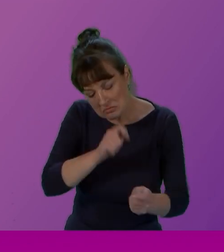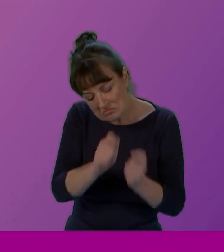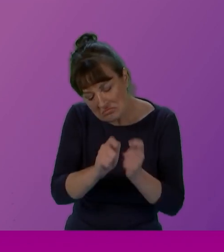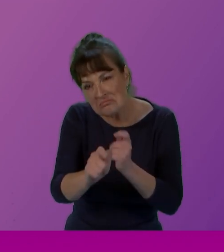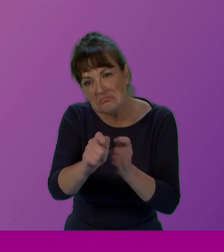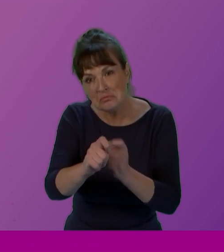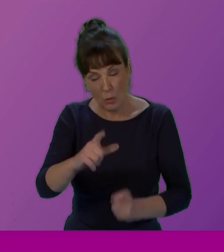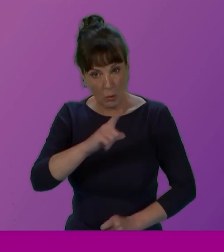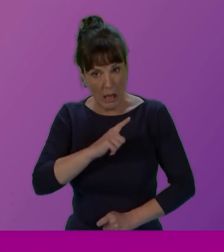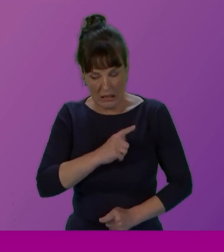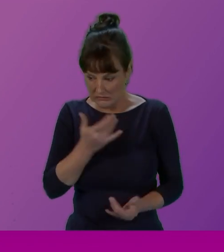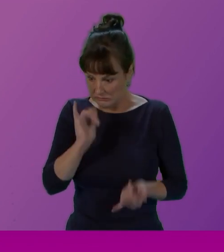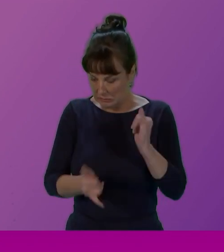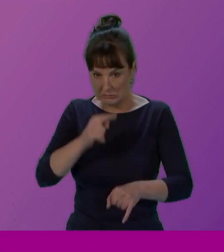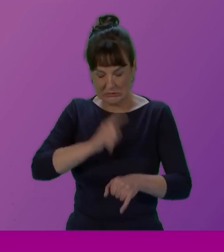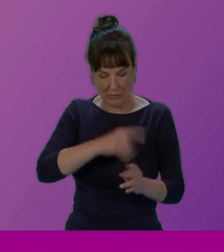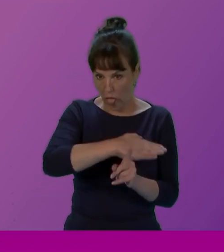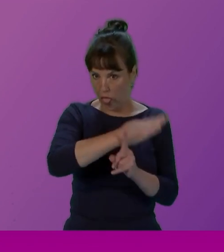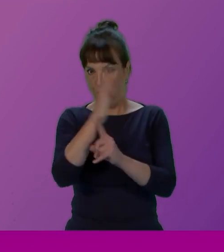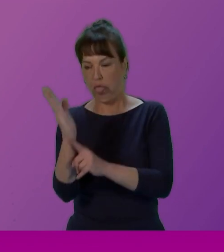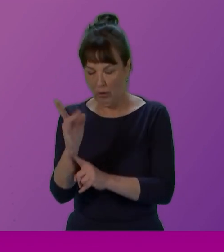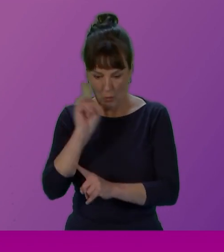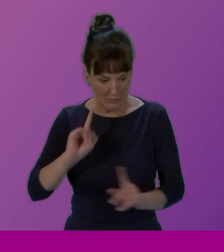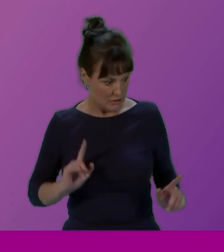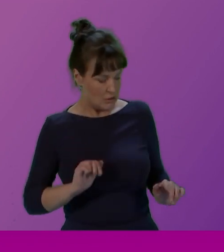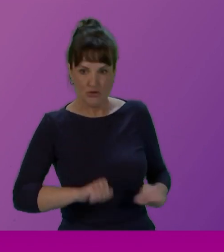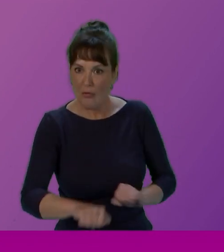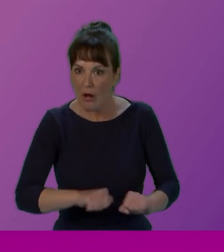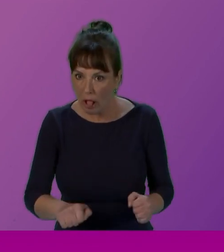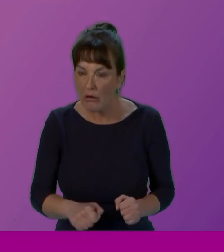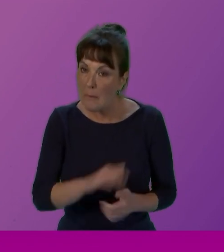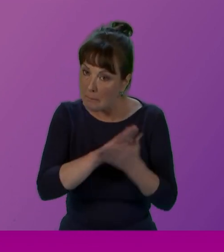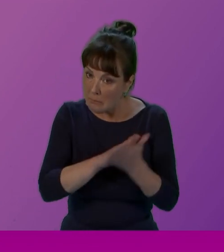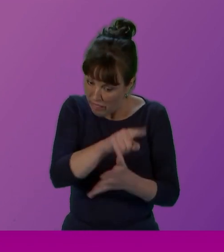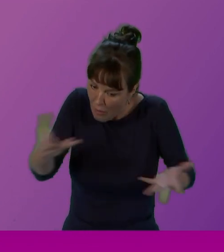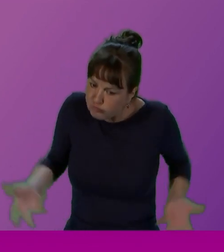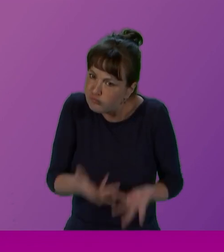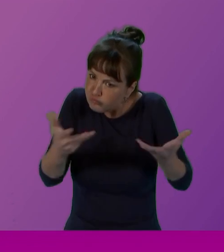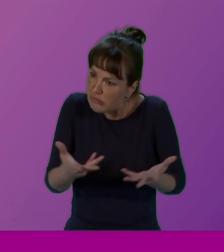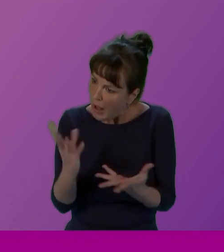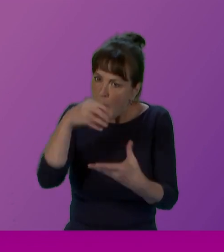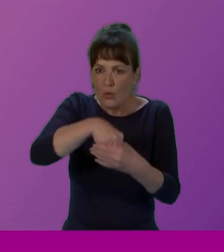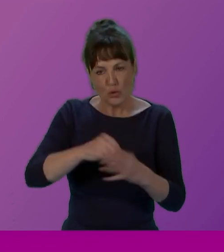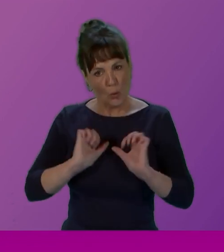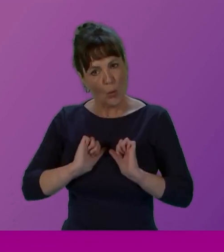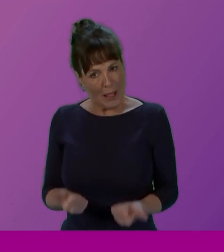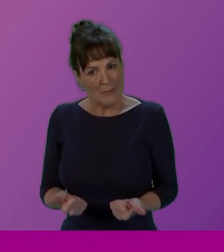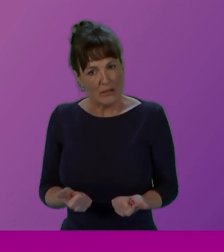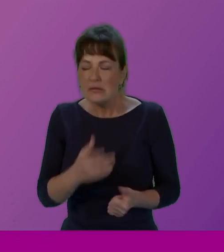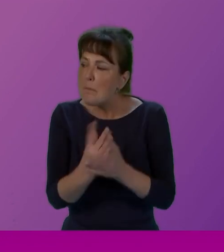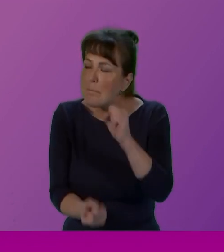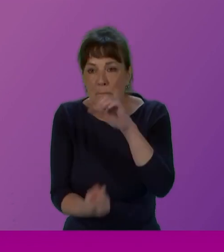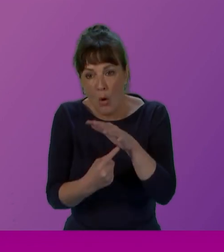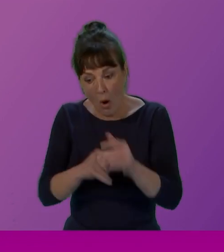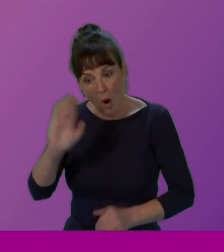unpredictability of sitting times, a measure that will help promote inclusion and wellbeing. It's very important that each